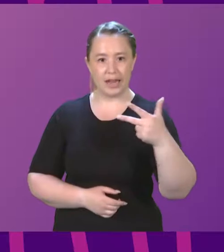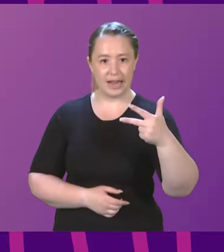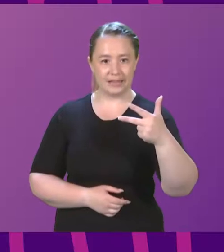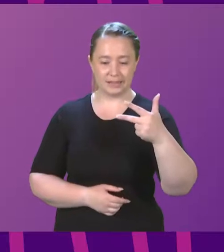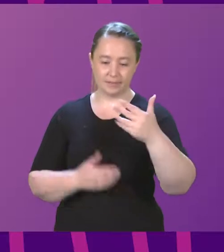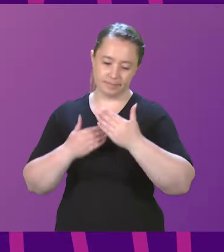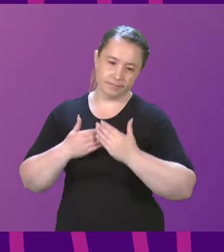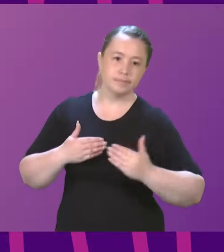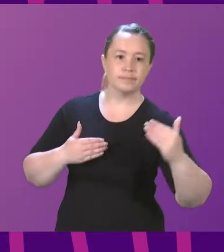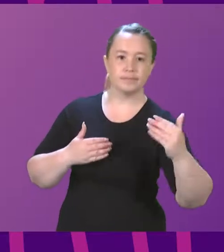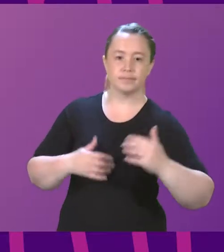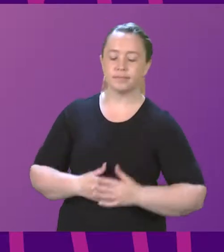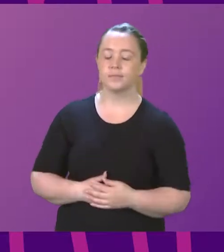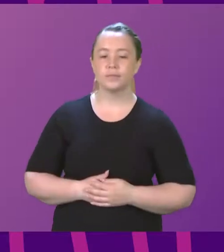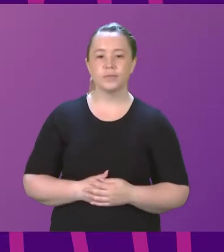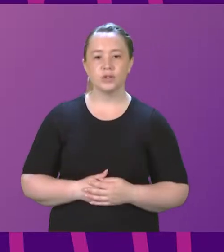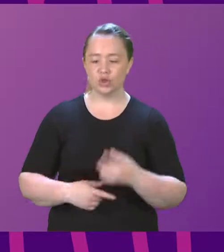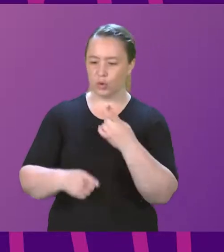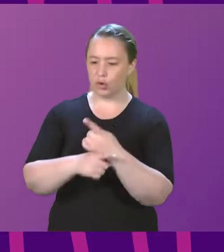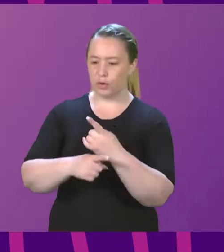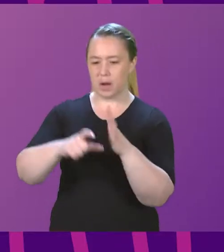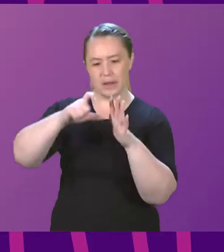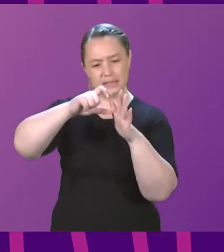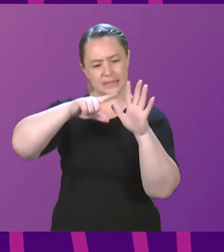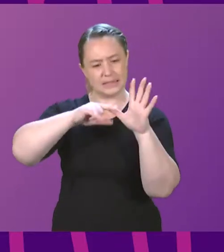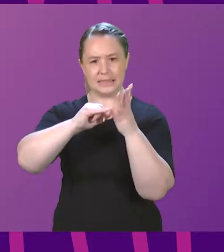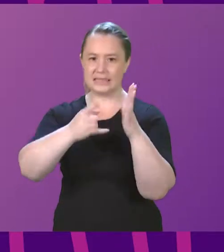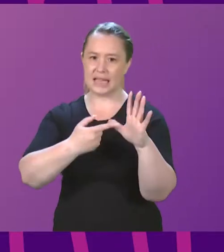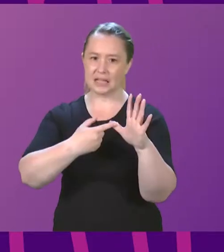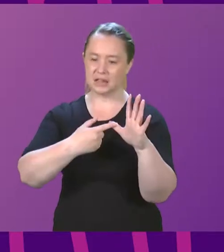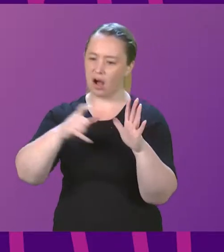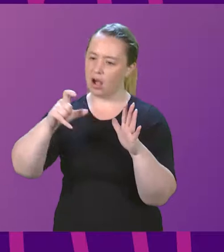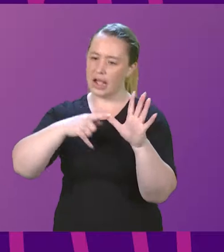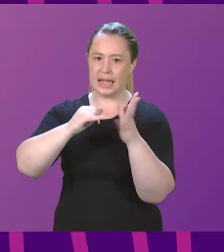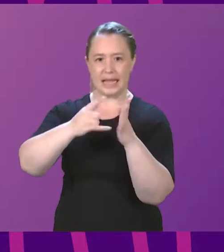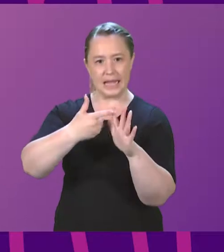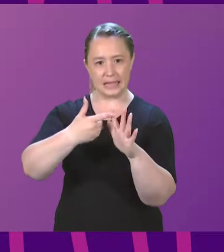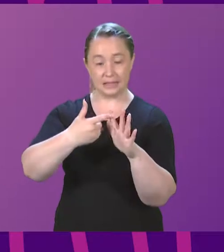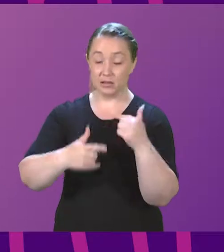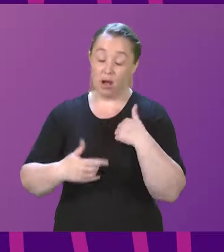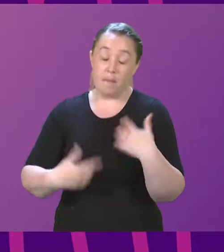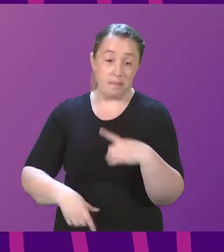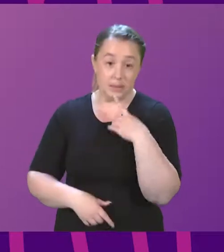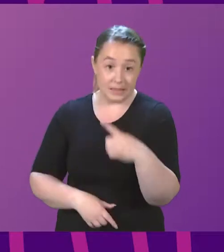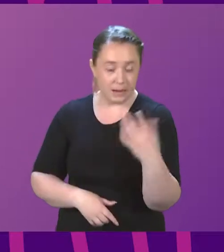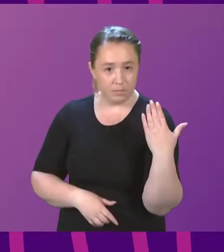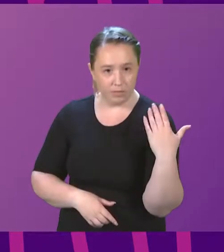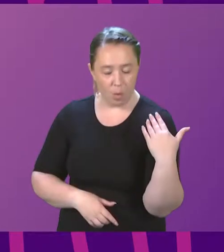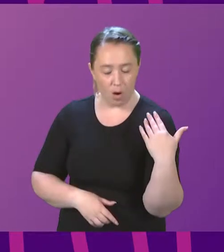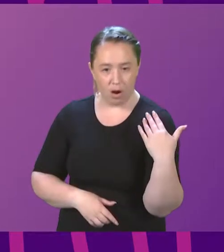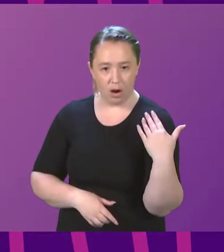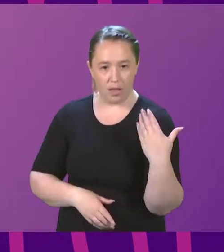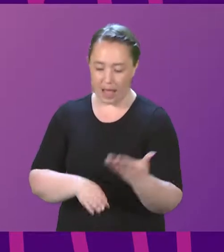One of the other points that the Member raised there was DASA cases. I have said to the Chamber previously that prior to notification